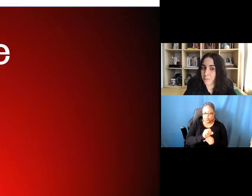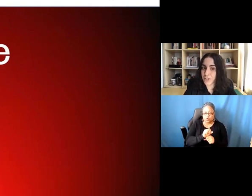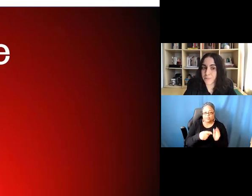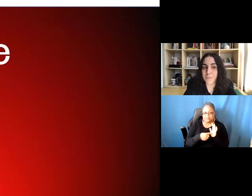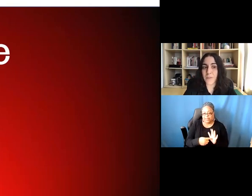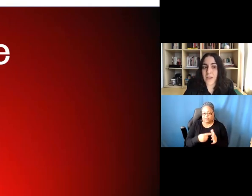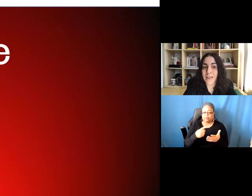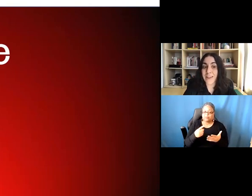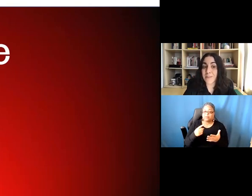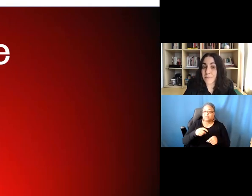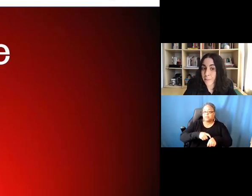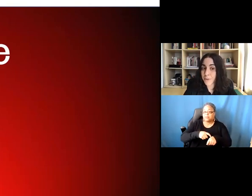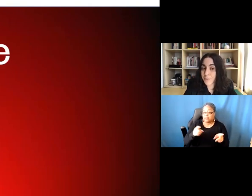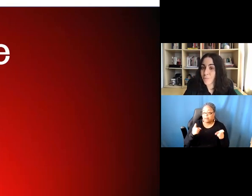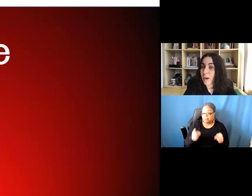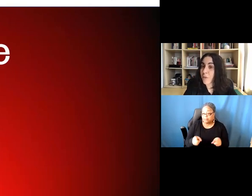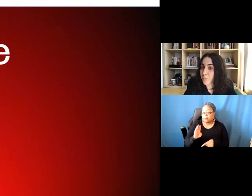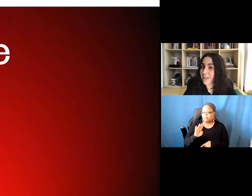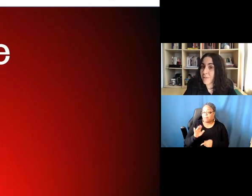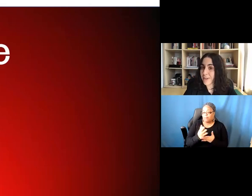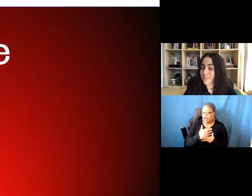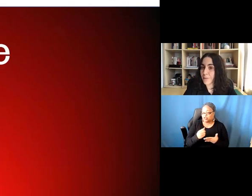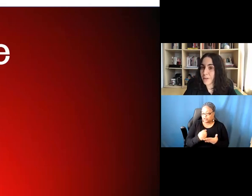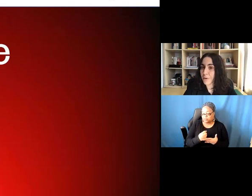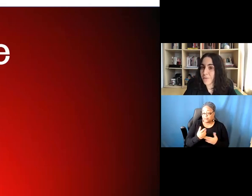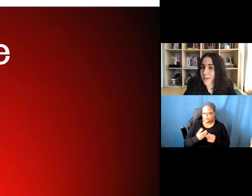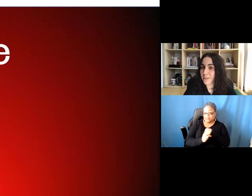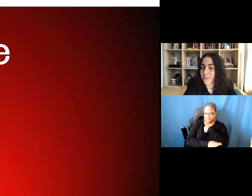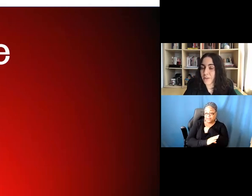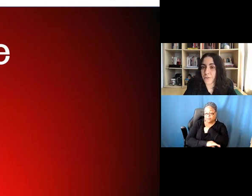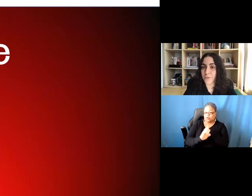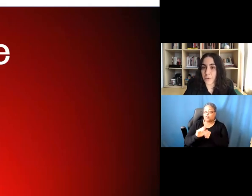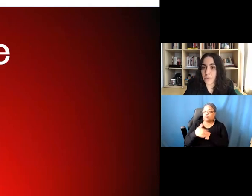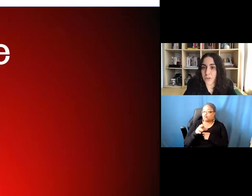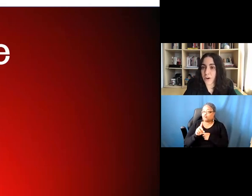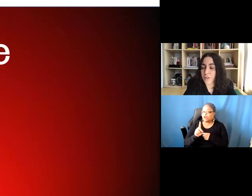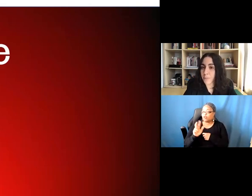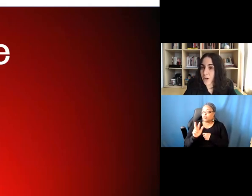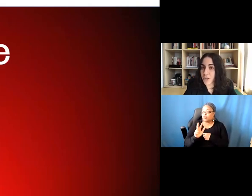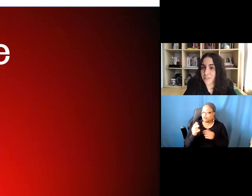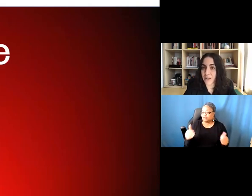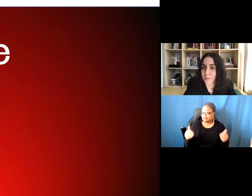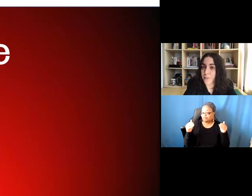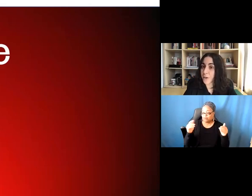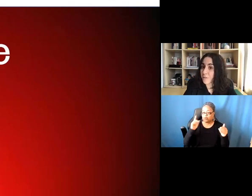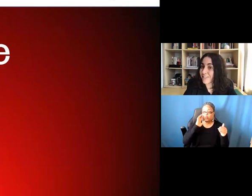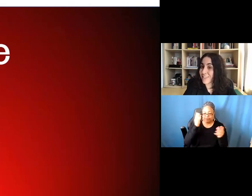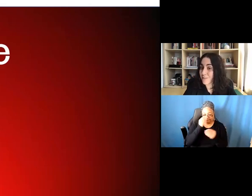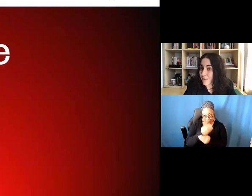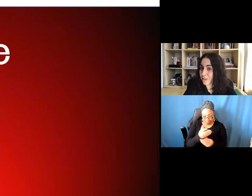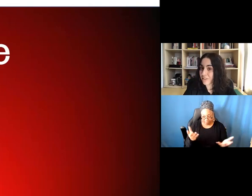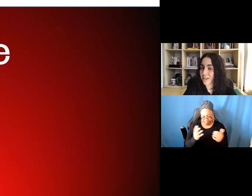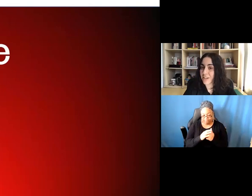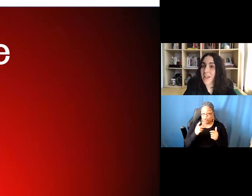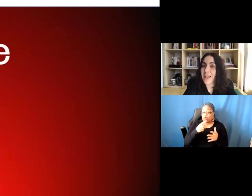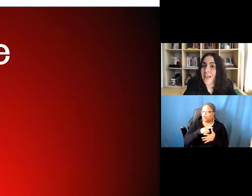and budget. In September, round three advances will be notified. So those are the projects that are advancing to